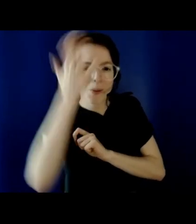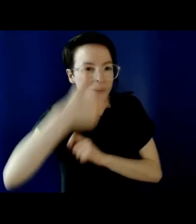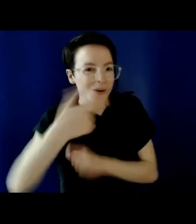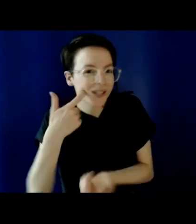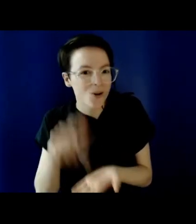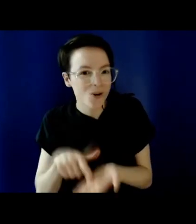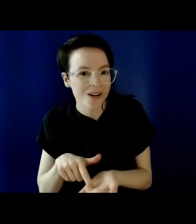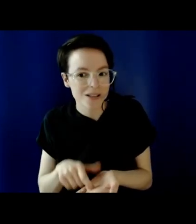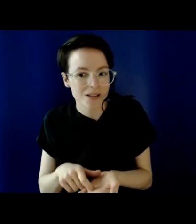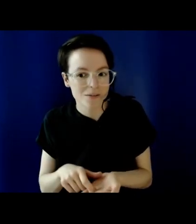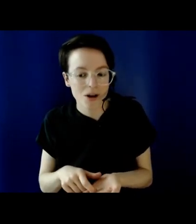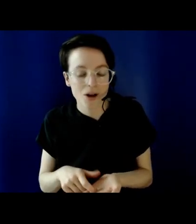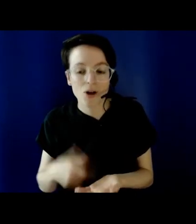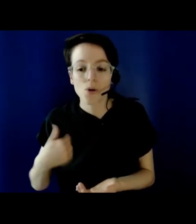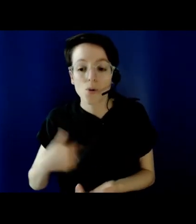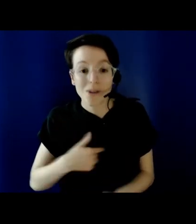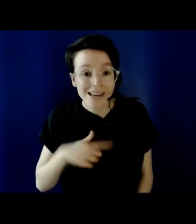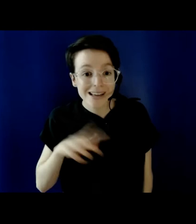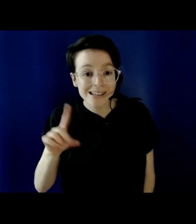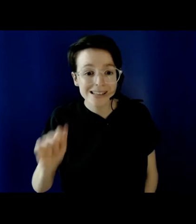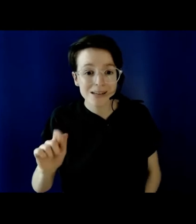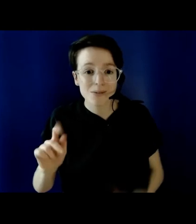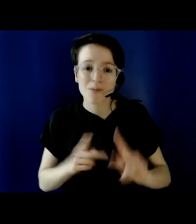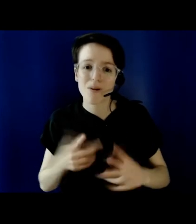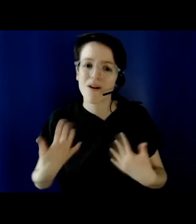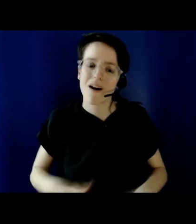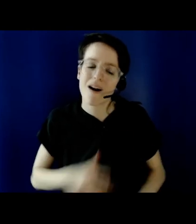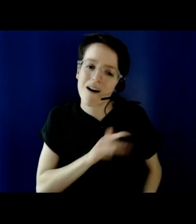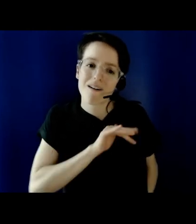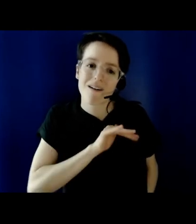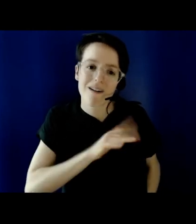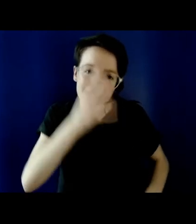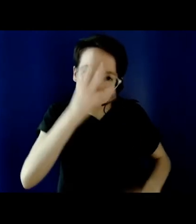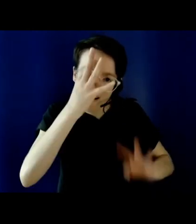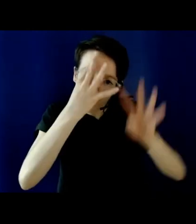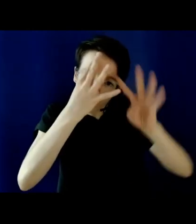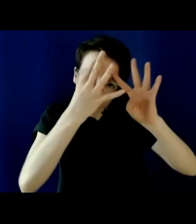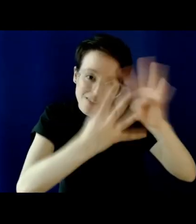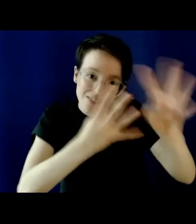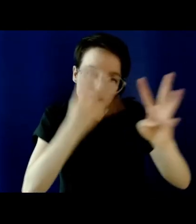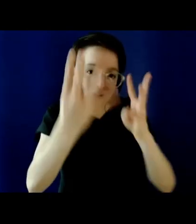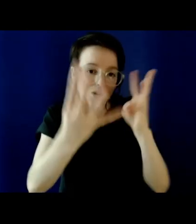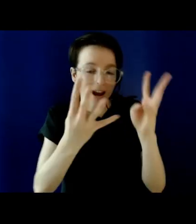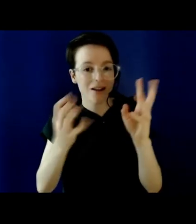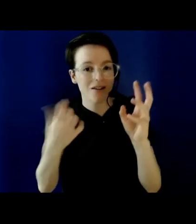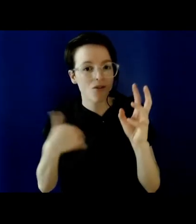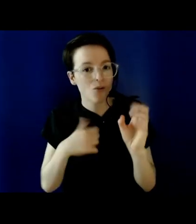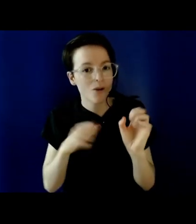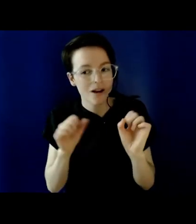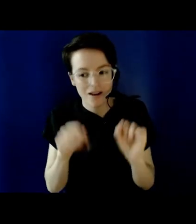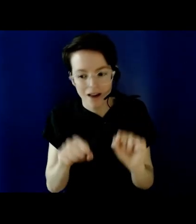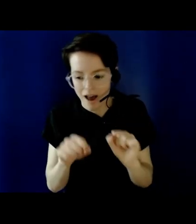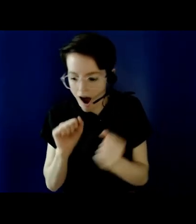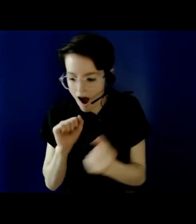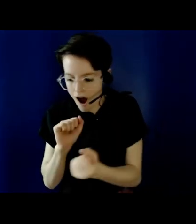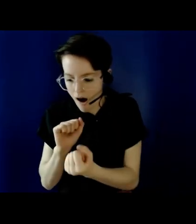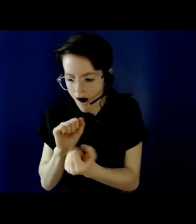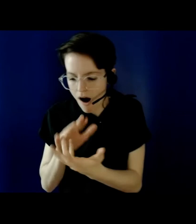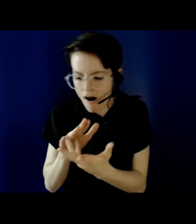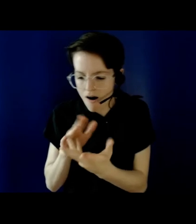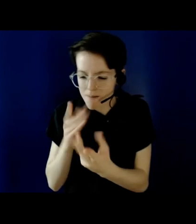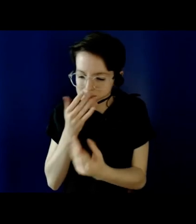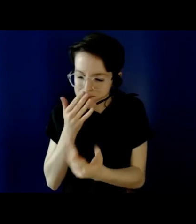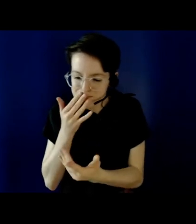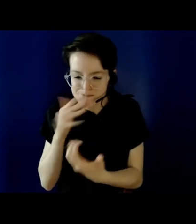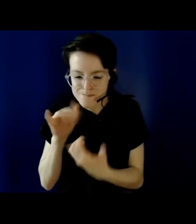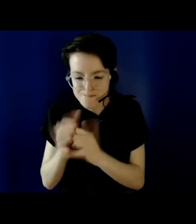necessity, extremely innovative and creative about how we approach our world, how we interact with others,